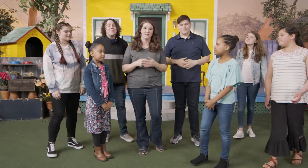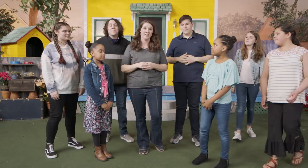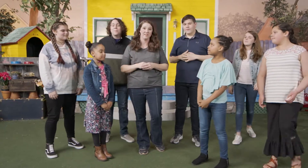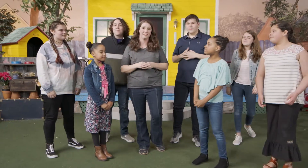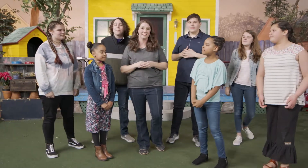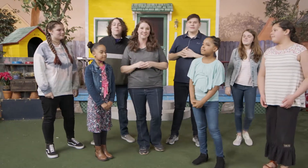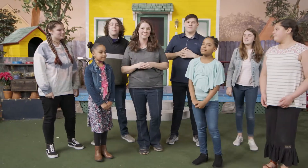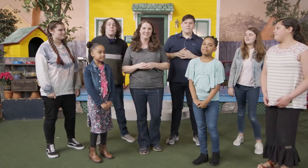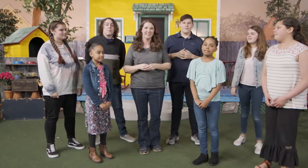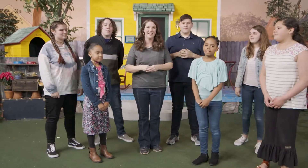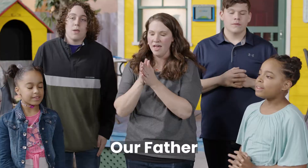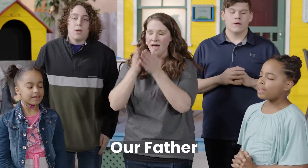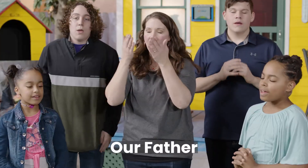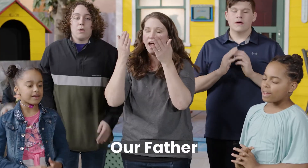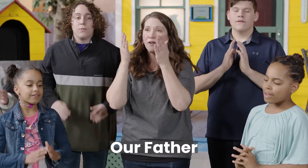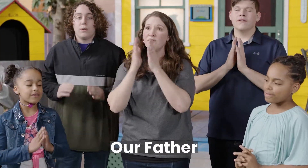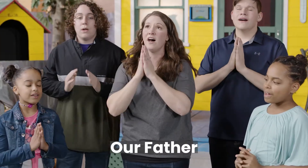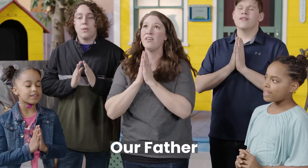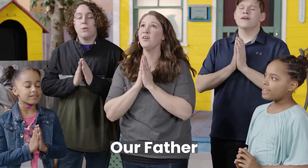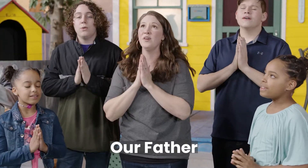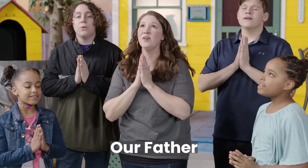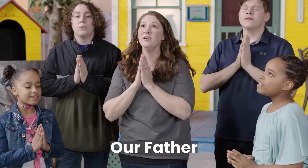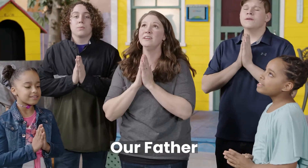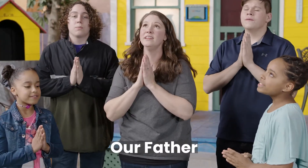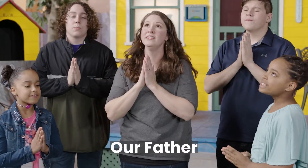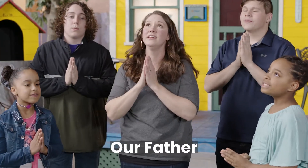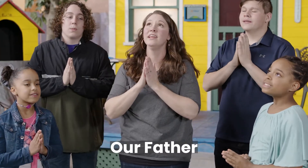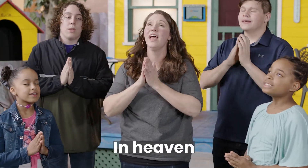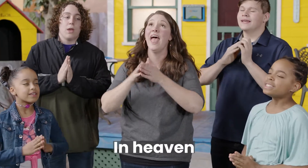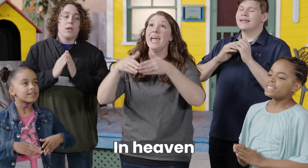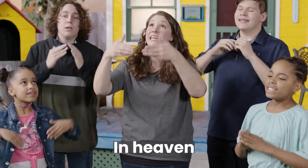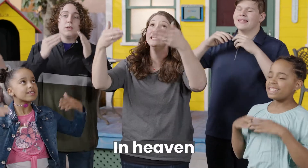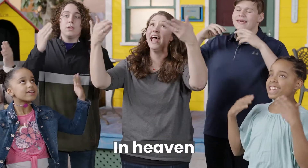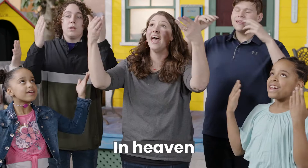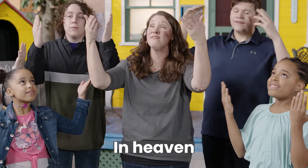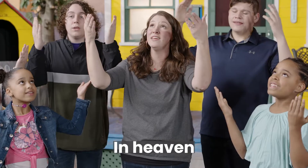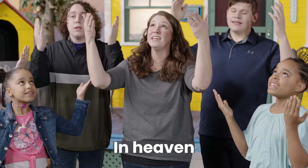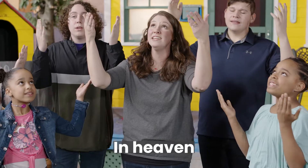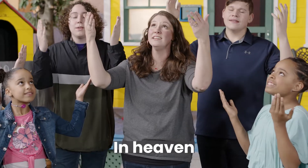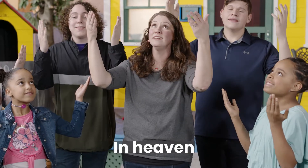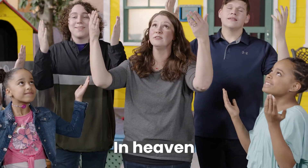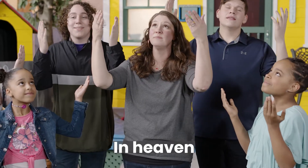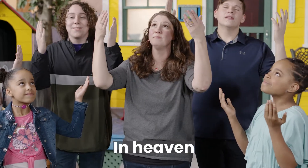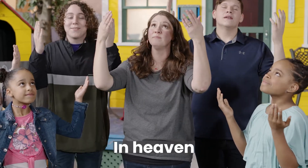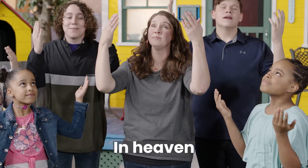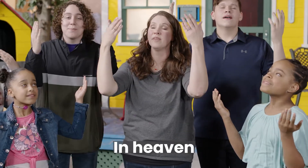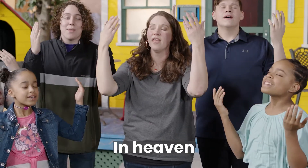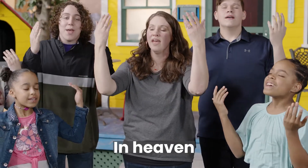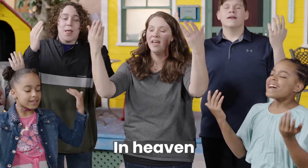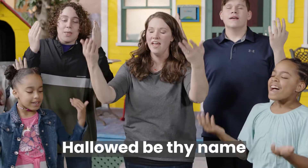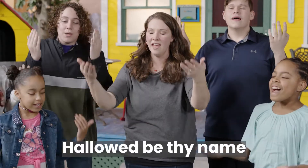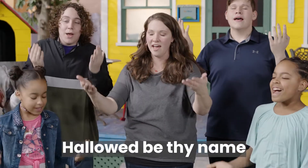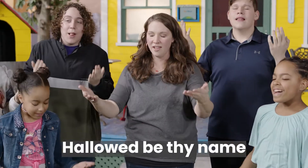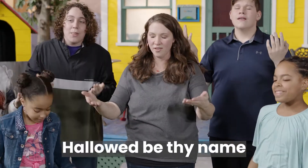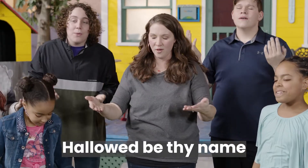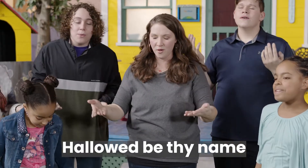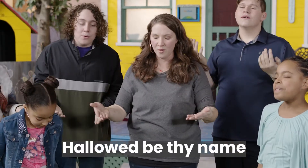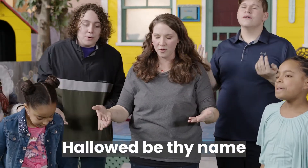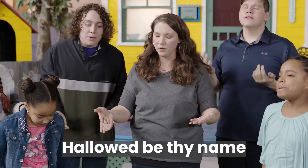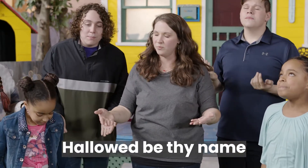Father. Our Father in heaven, hallowed